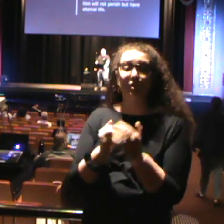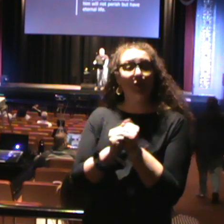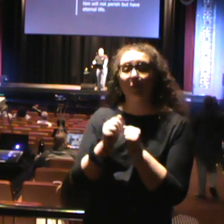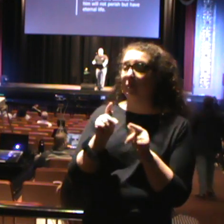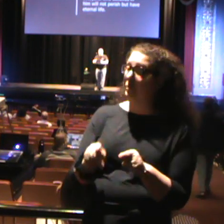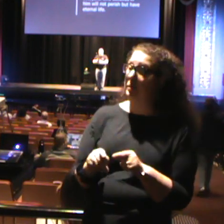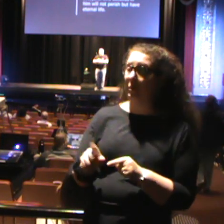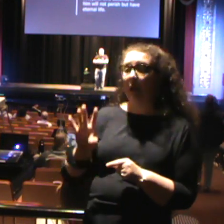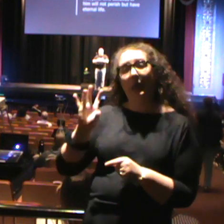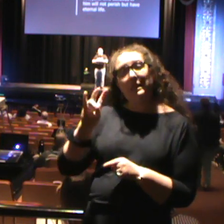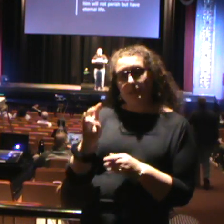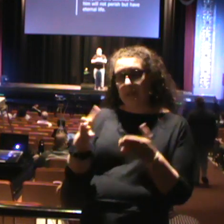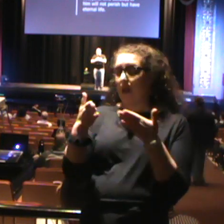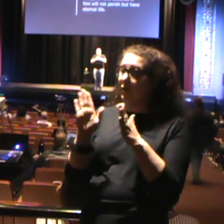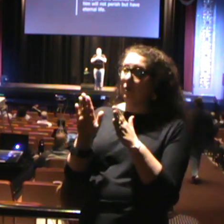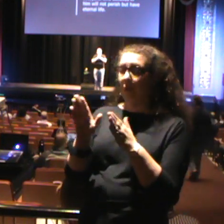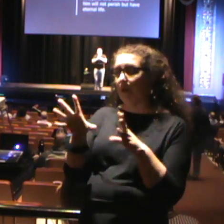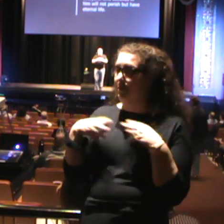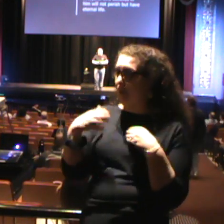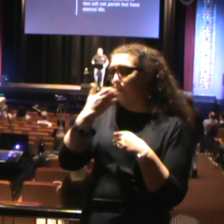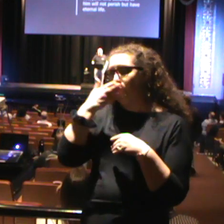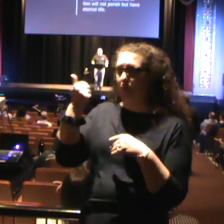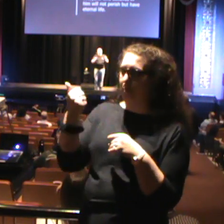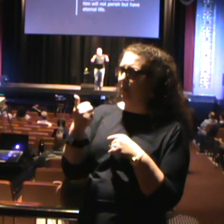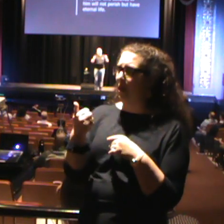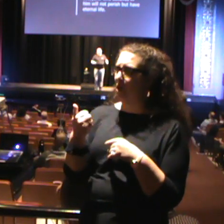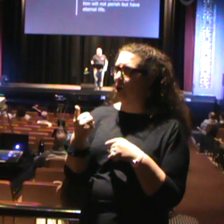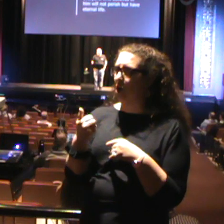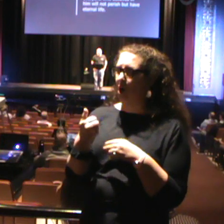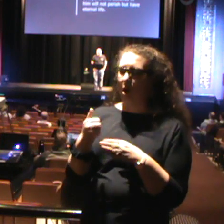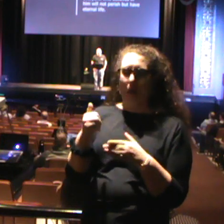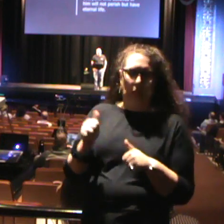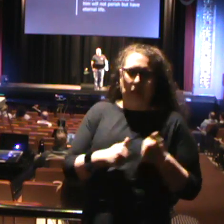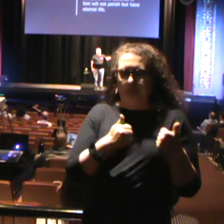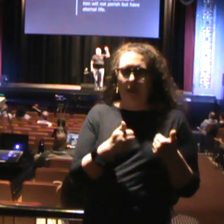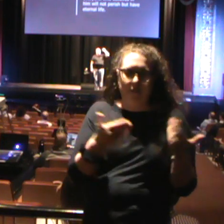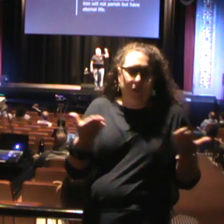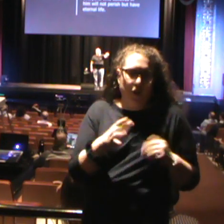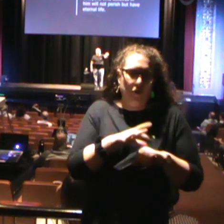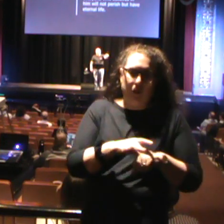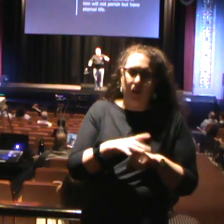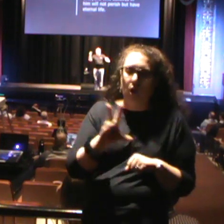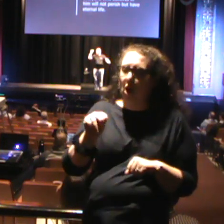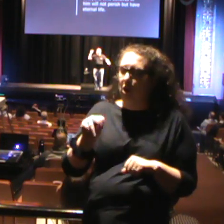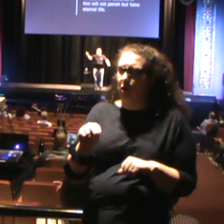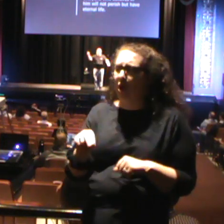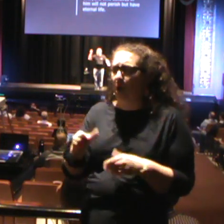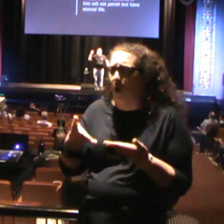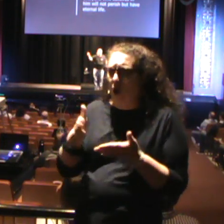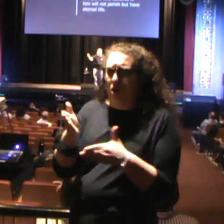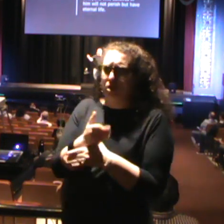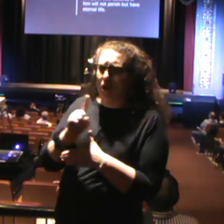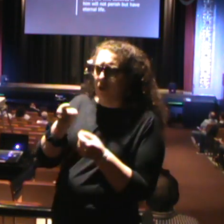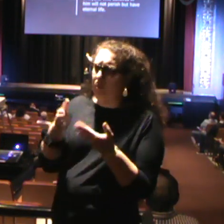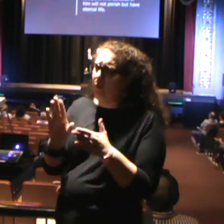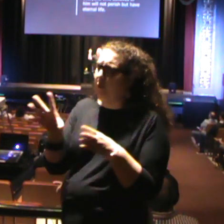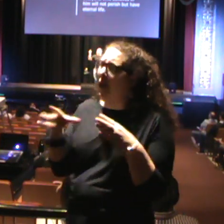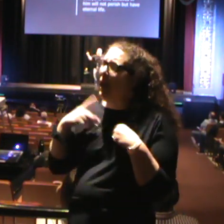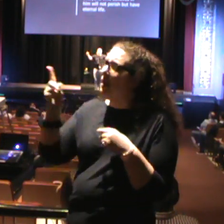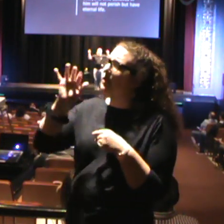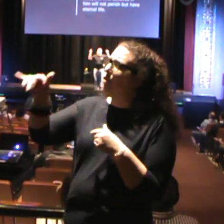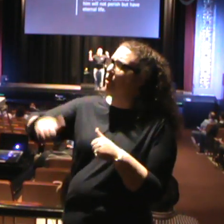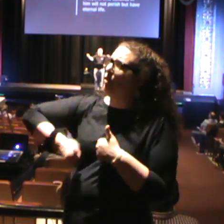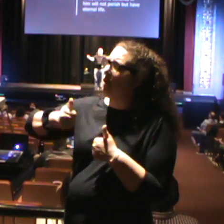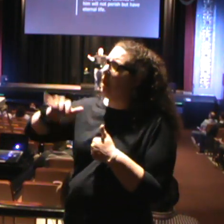seven ways to have a better, temporal life. We need to share with people the one way to have eternal life.